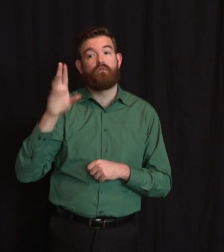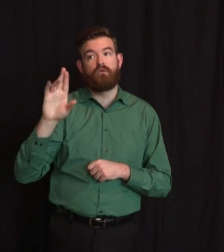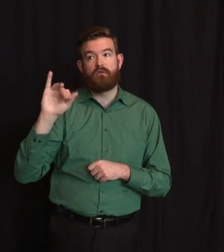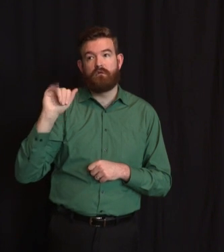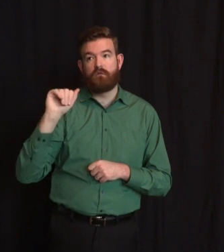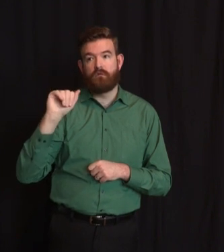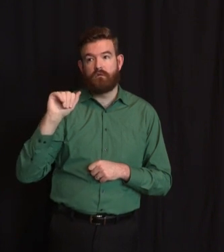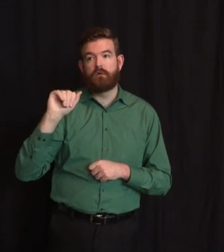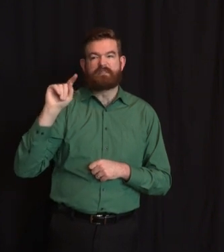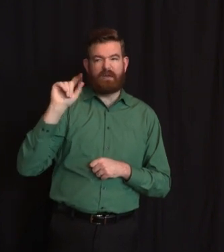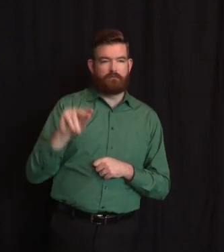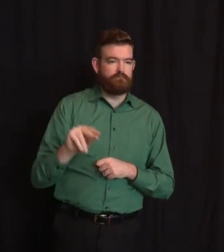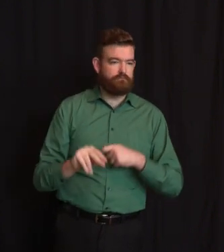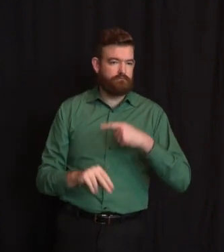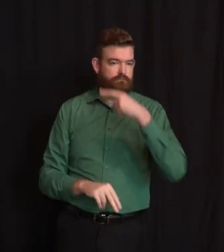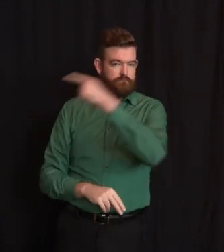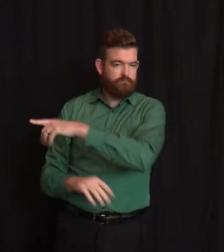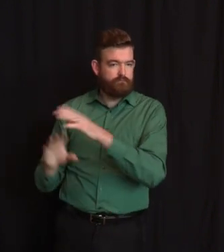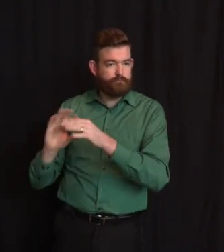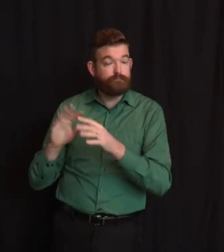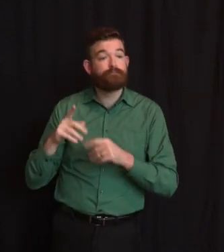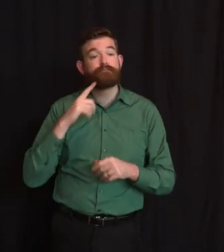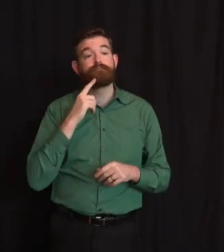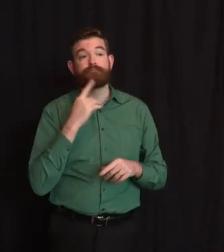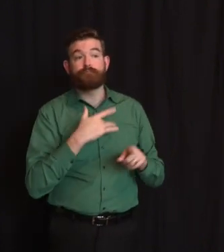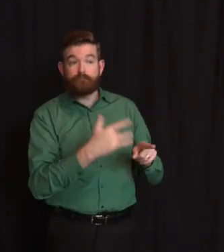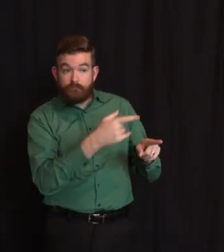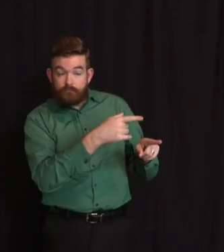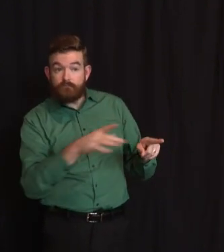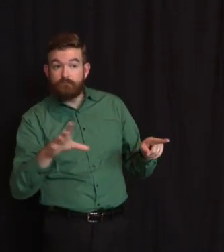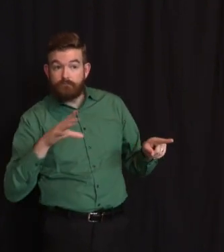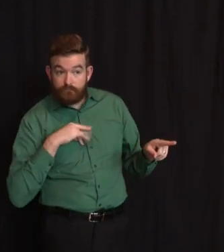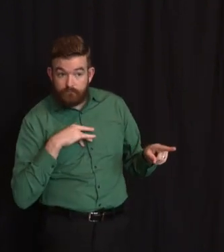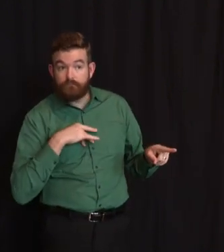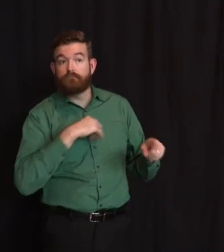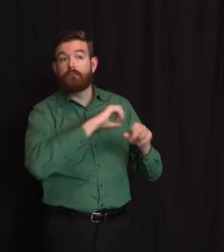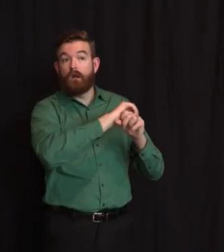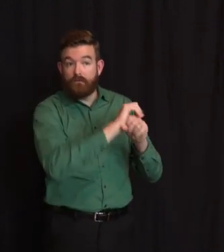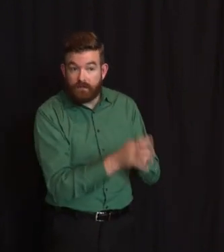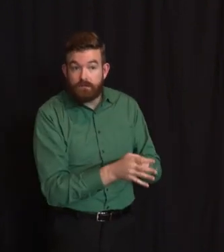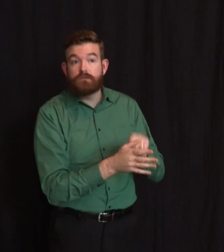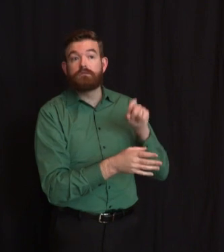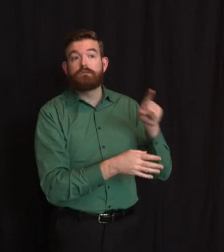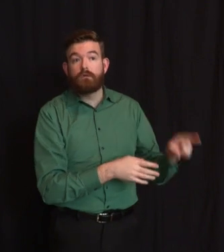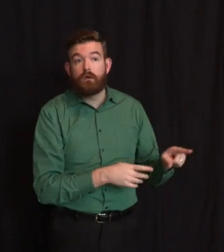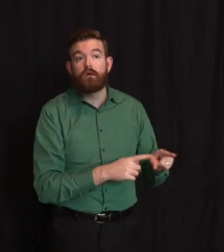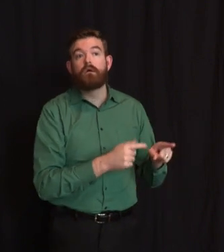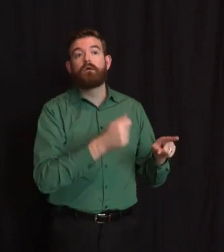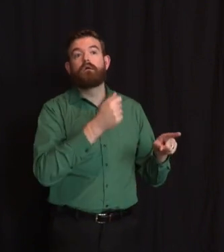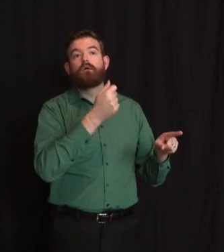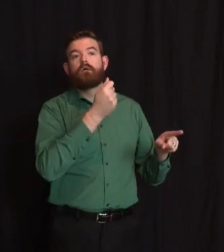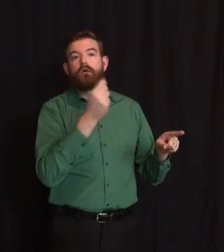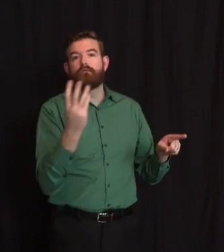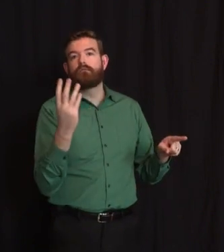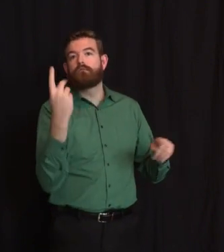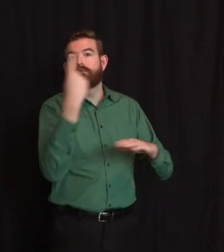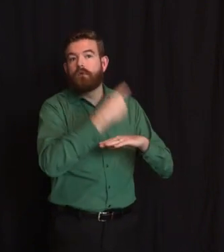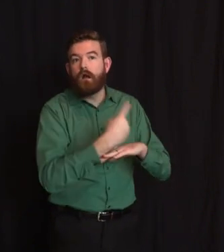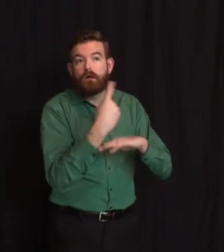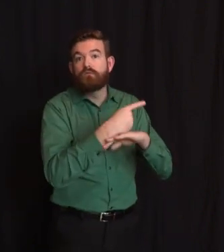days, could be weeks, before they actually potentially die. And the positive test results, we had a back and forth yesterday during